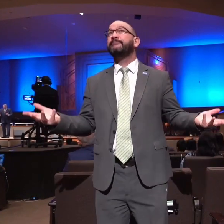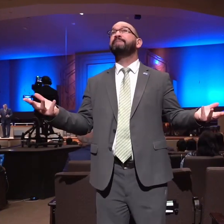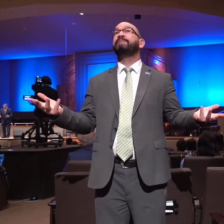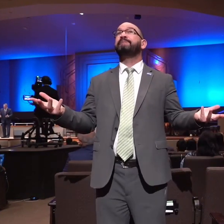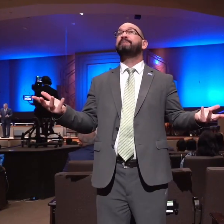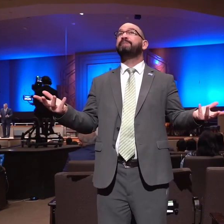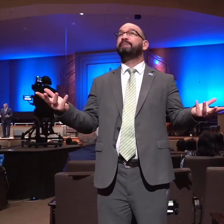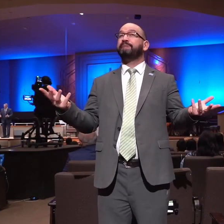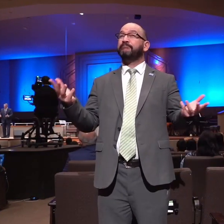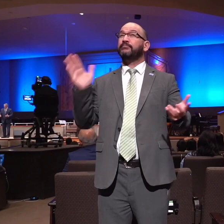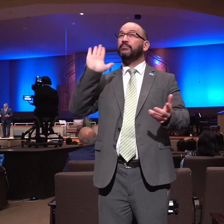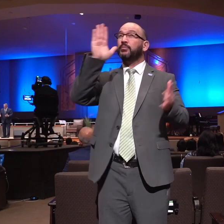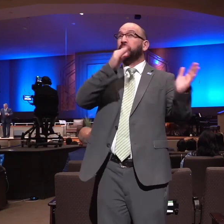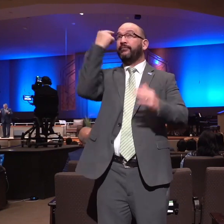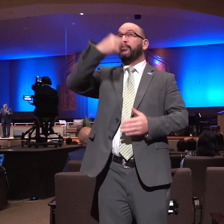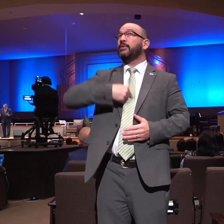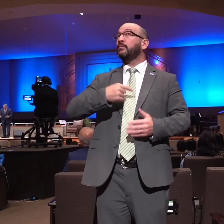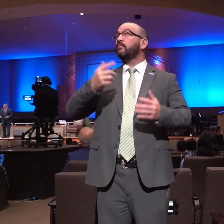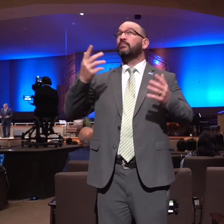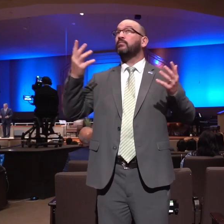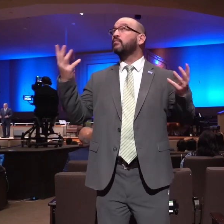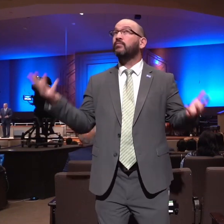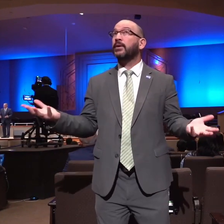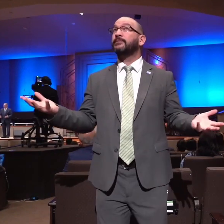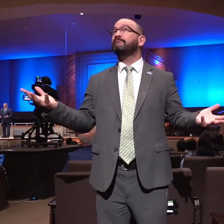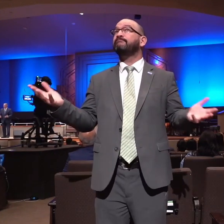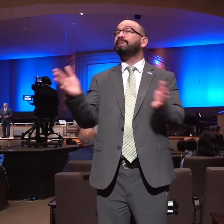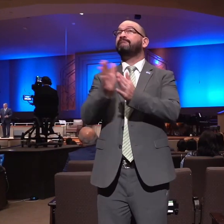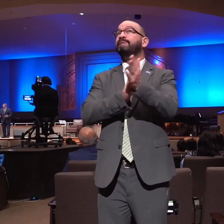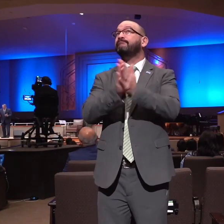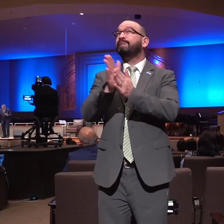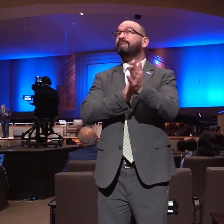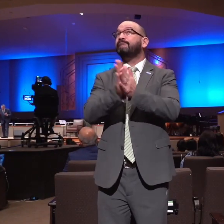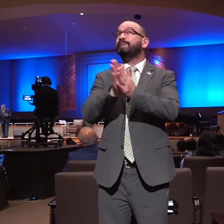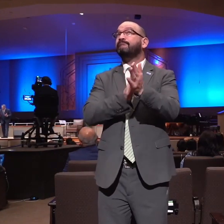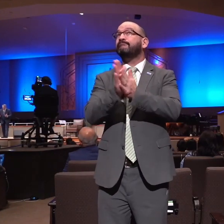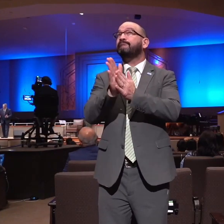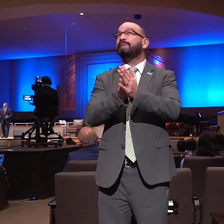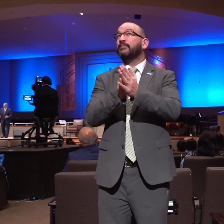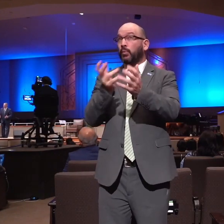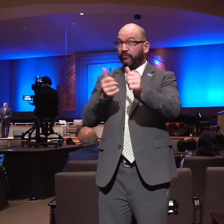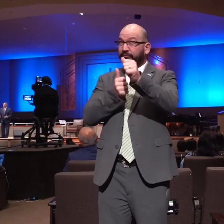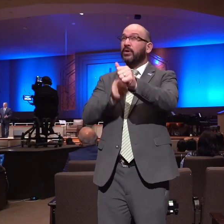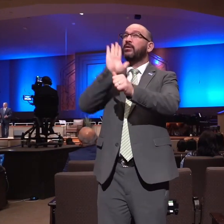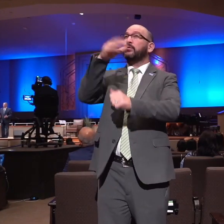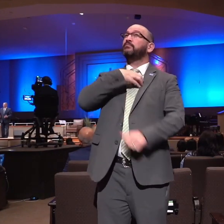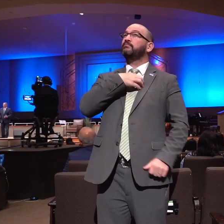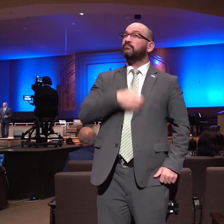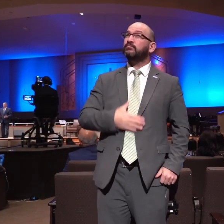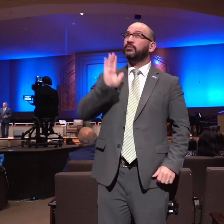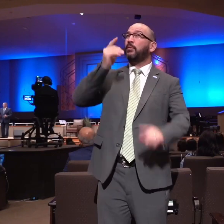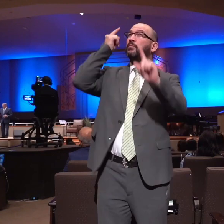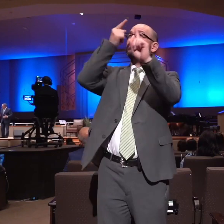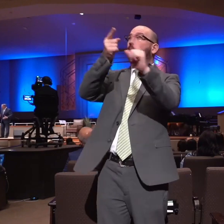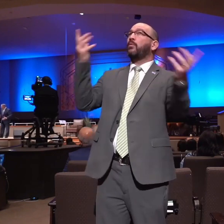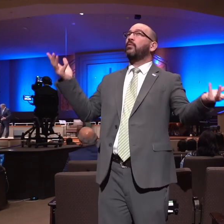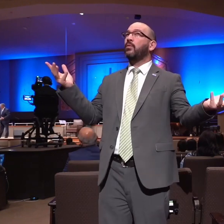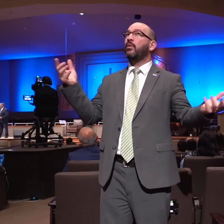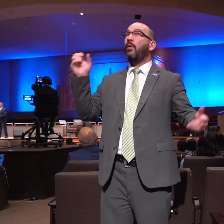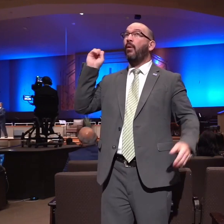designed me back to why you made me let me walk in that purpose or do we just go on in the day